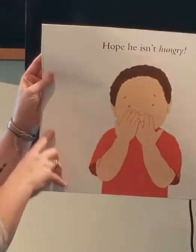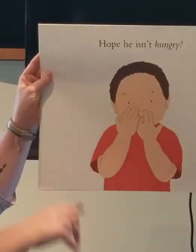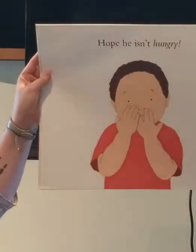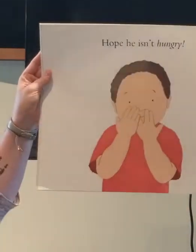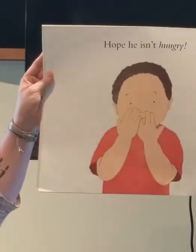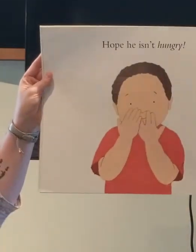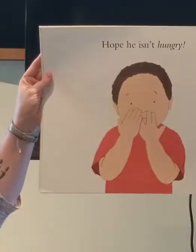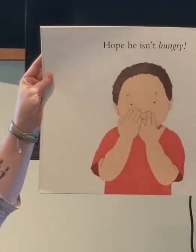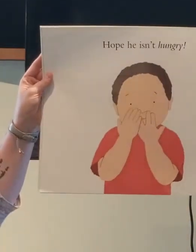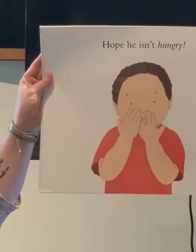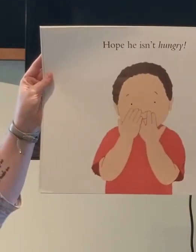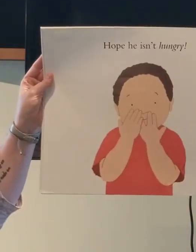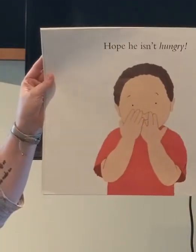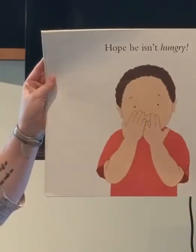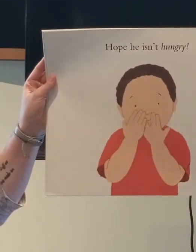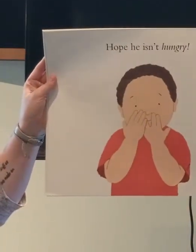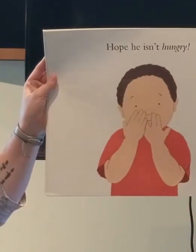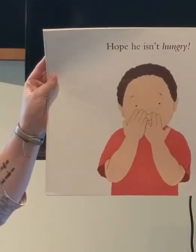Hope he isn't hungry.